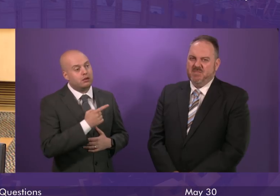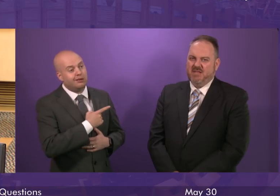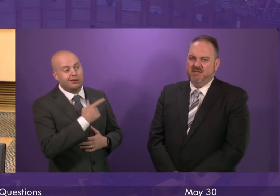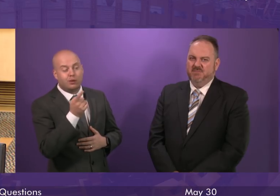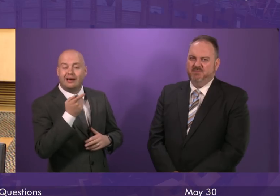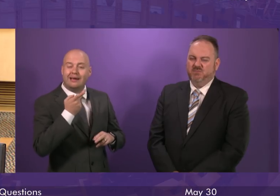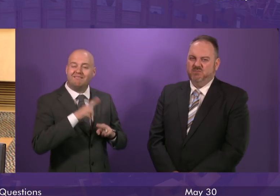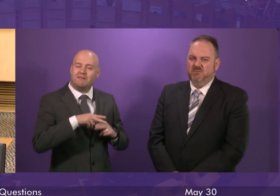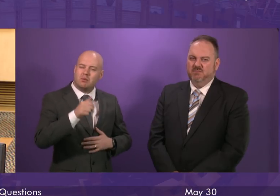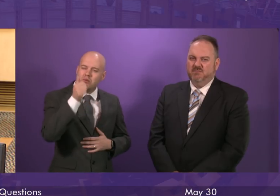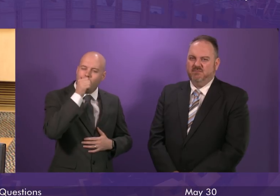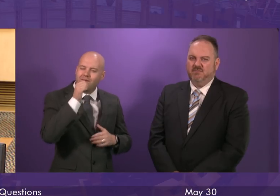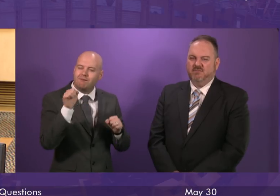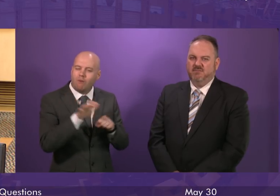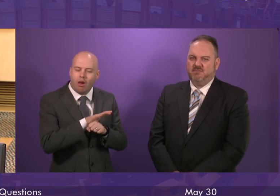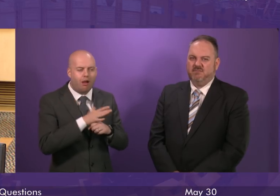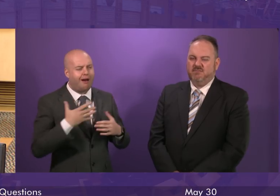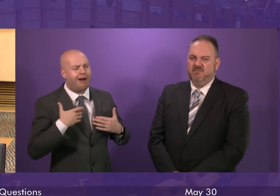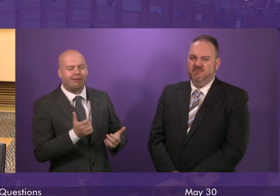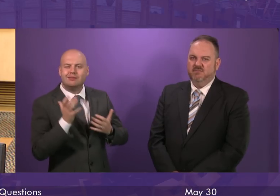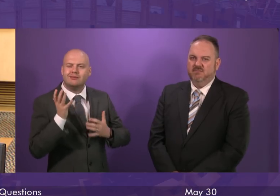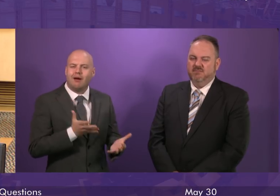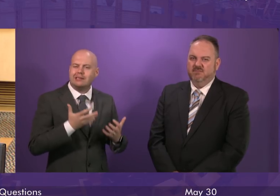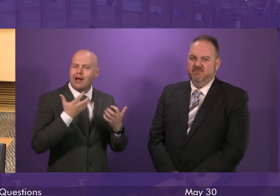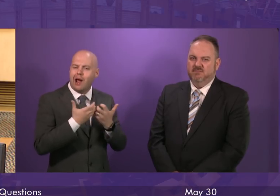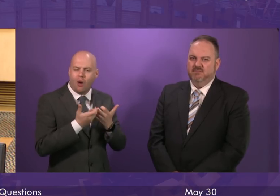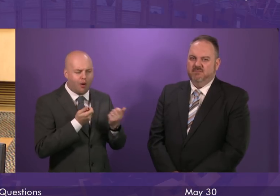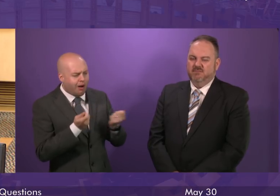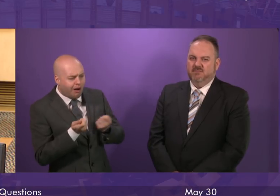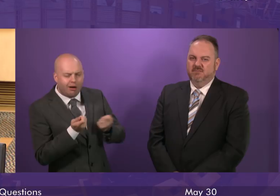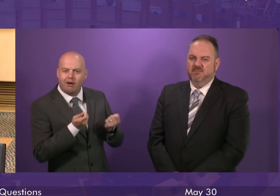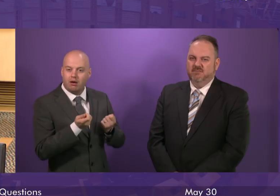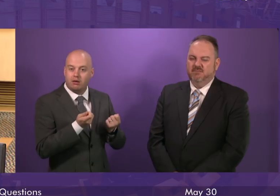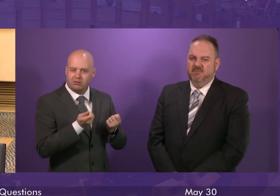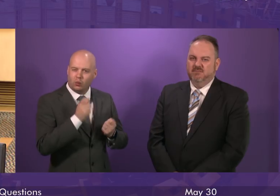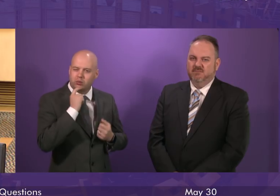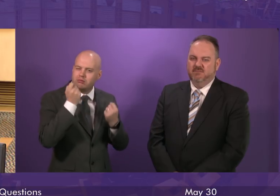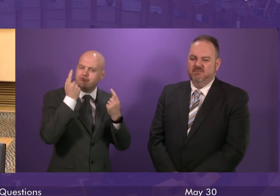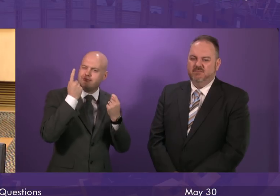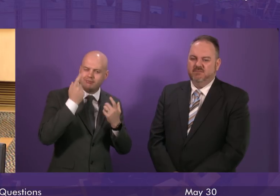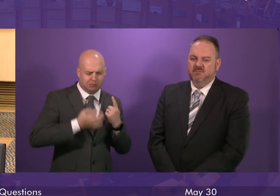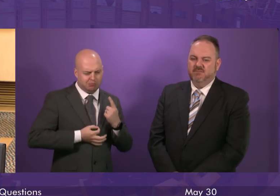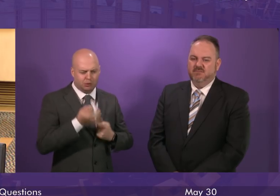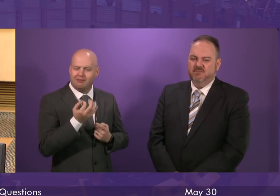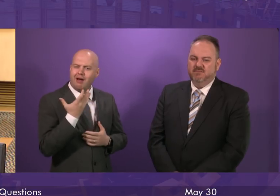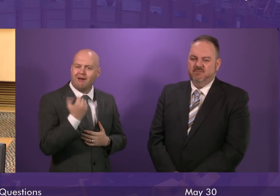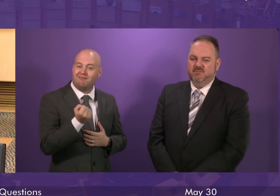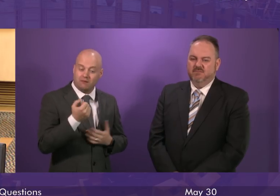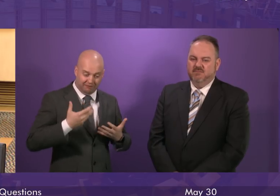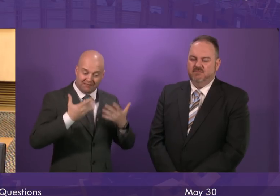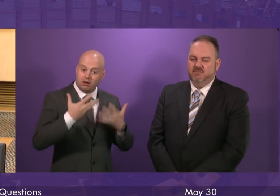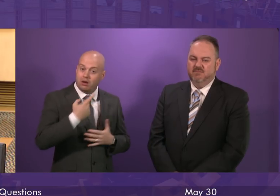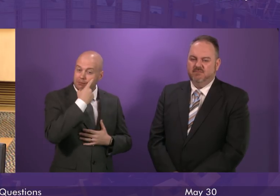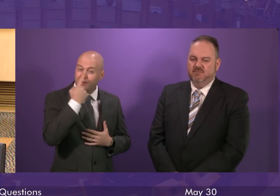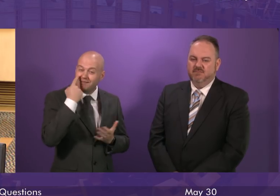operates and the integrated nature of it would understand that from the figures I've just read out. When you tackle the longest waits,